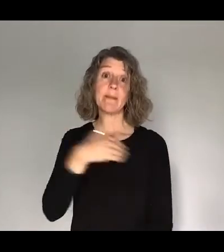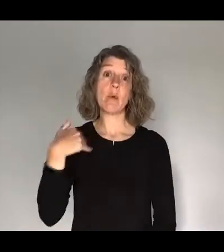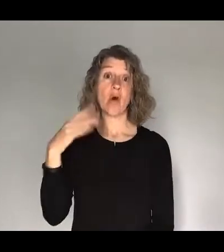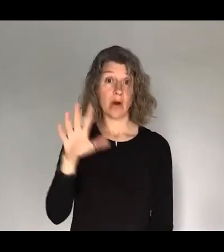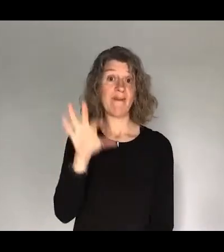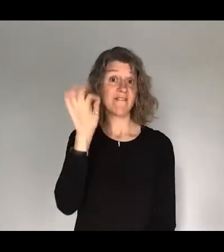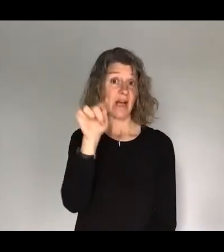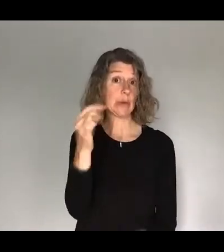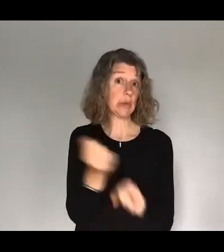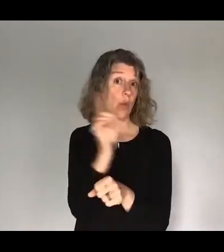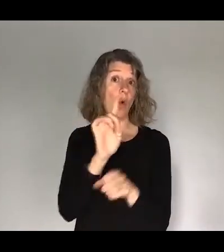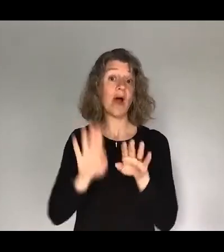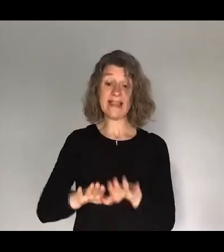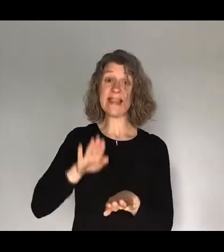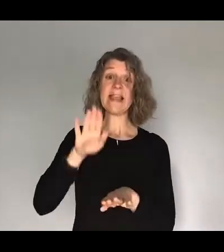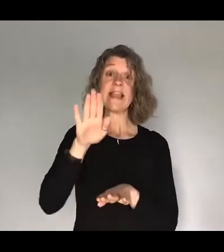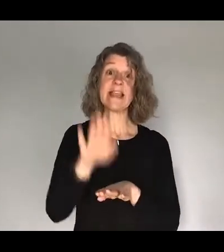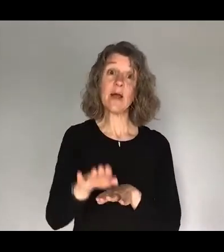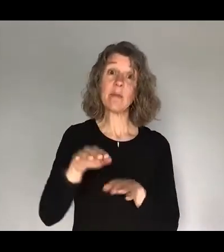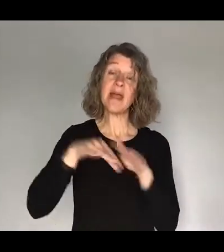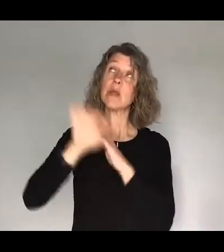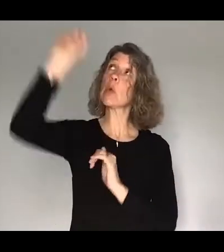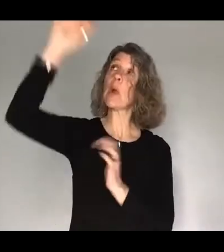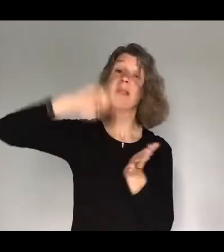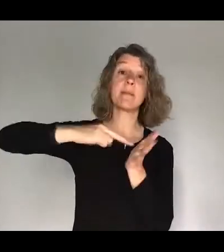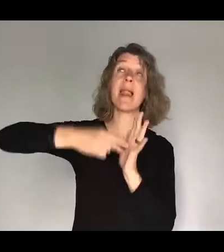into the plans and the promises that God has for you.